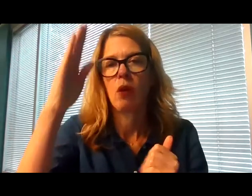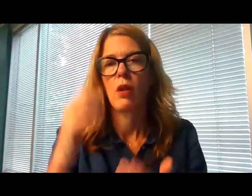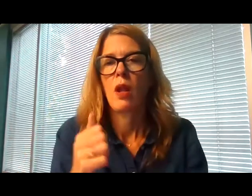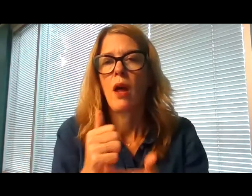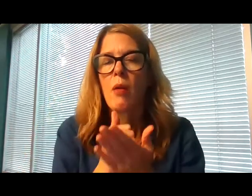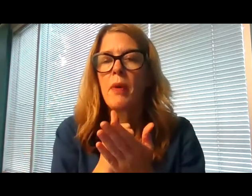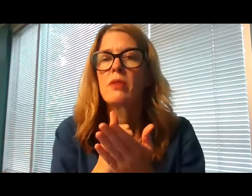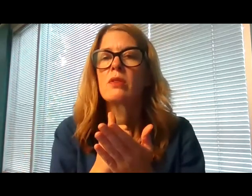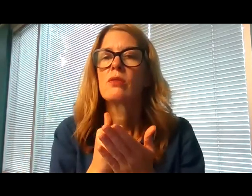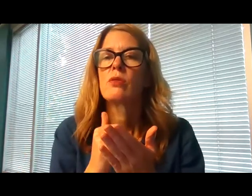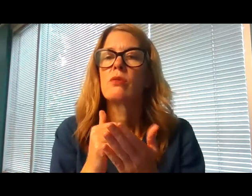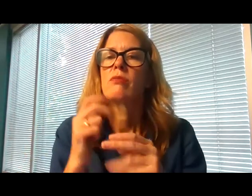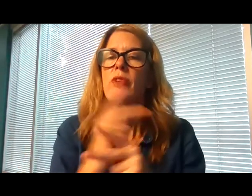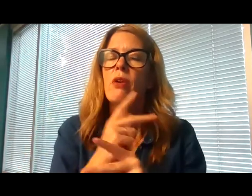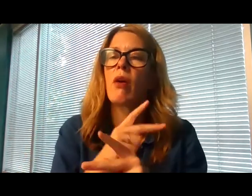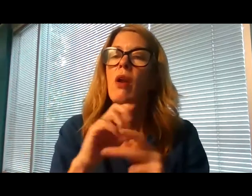in your name.